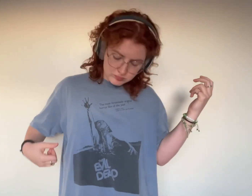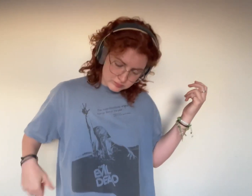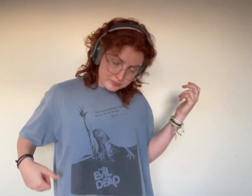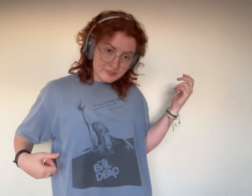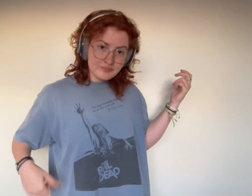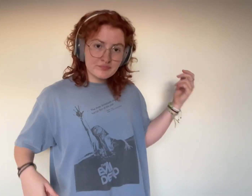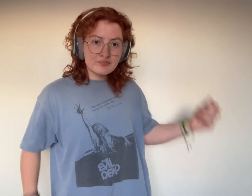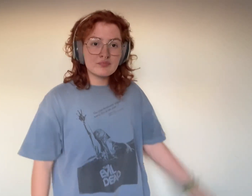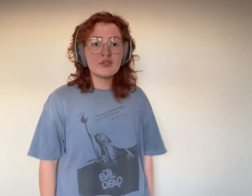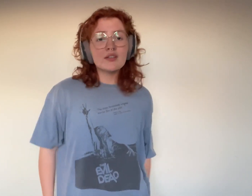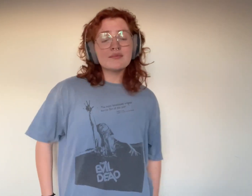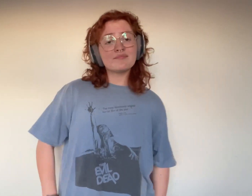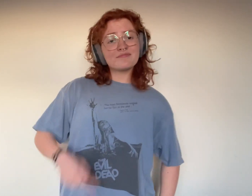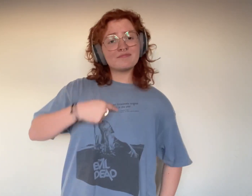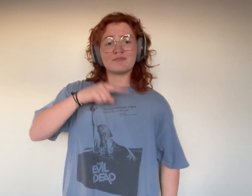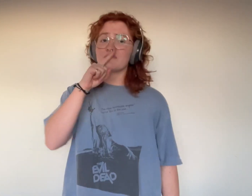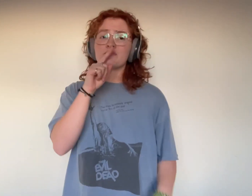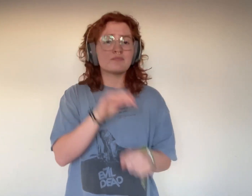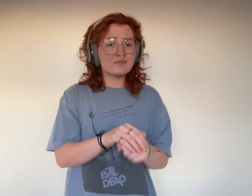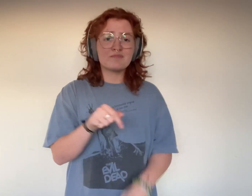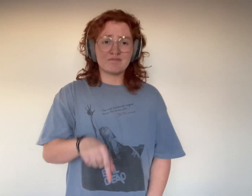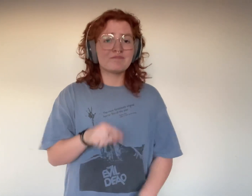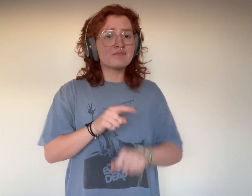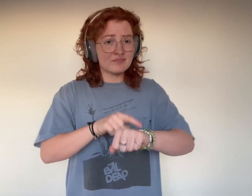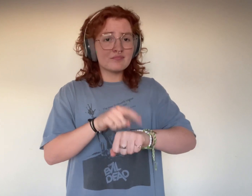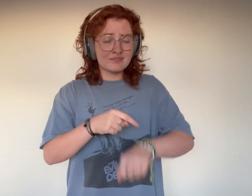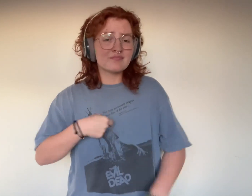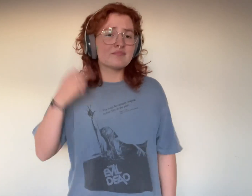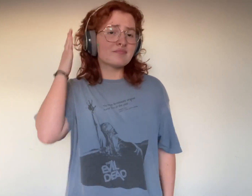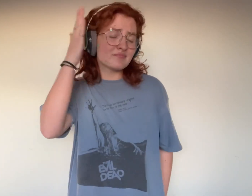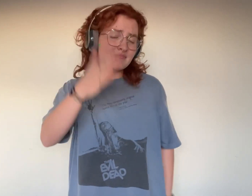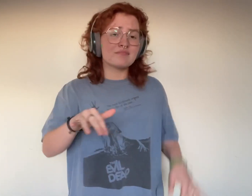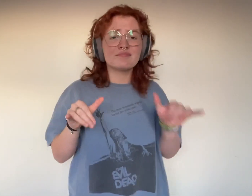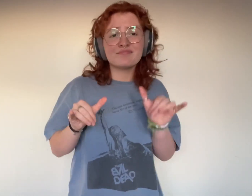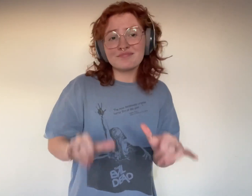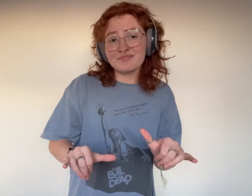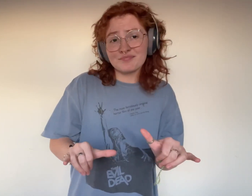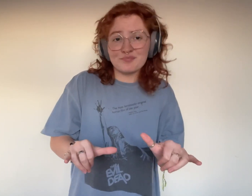I swear this time around I'm gonna stay